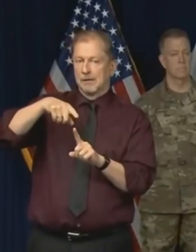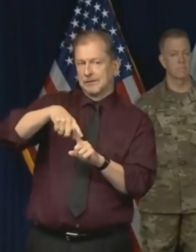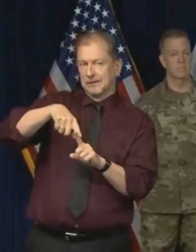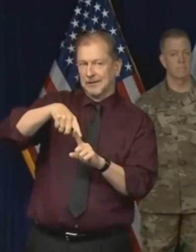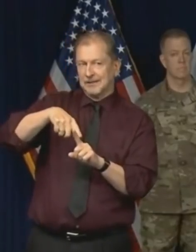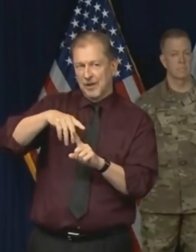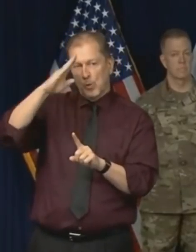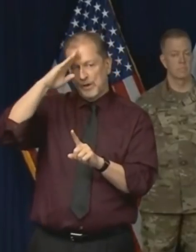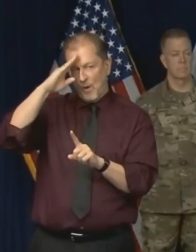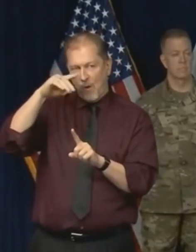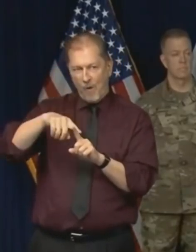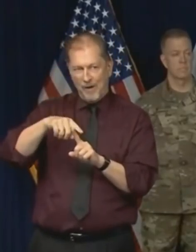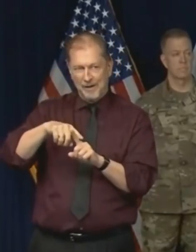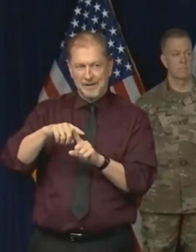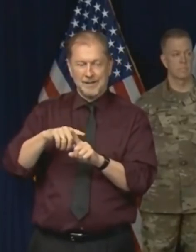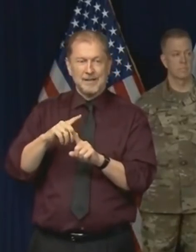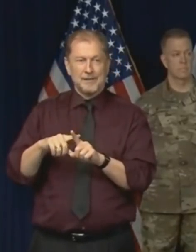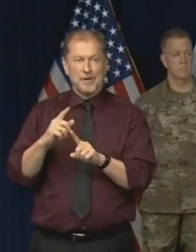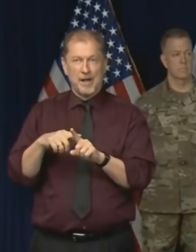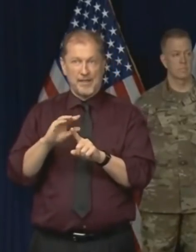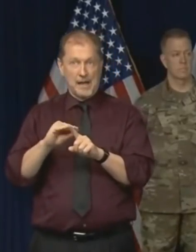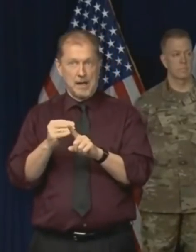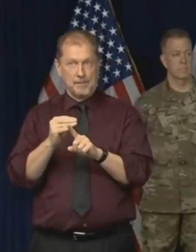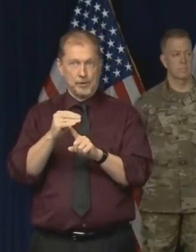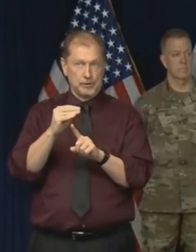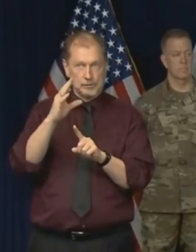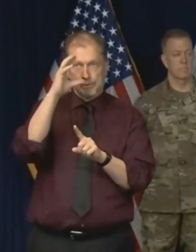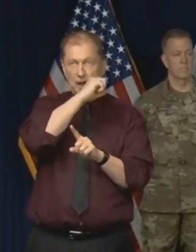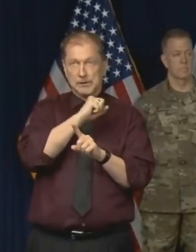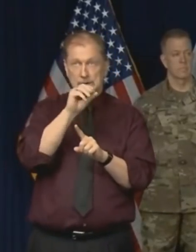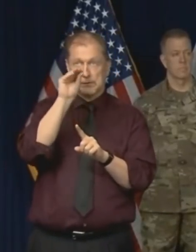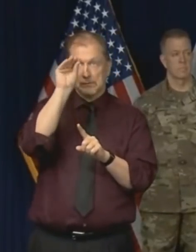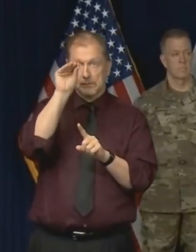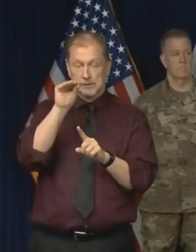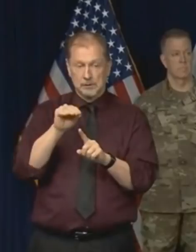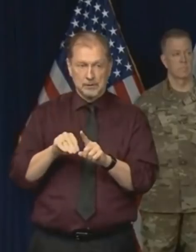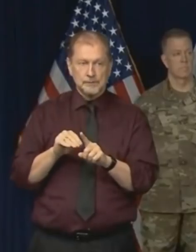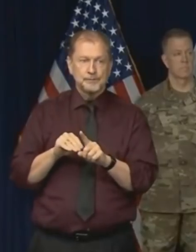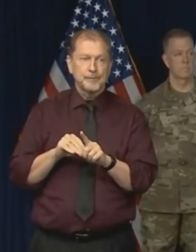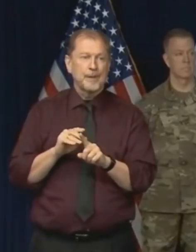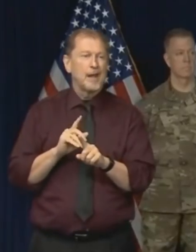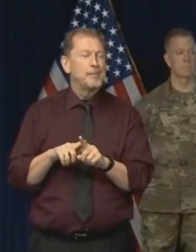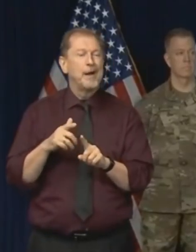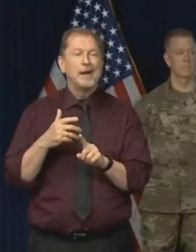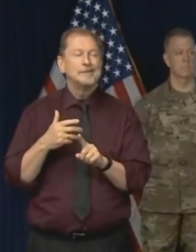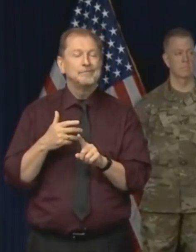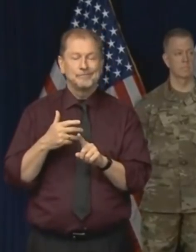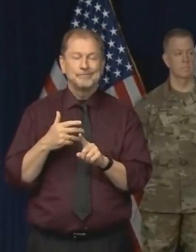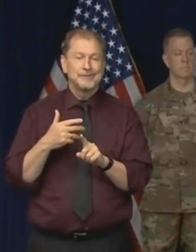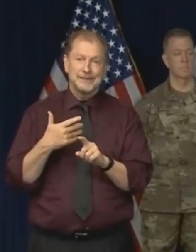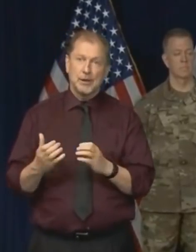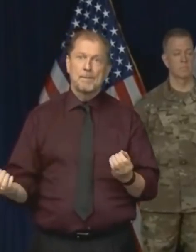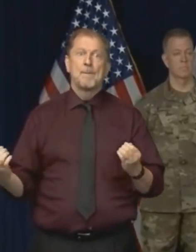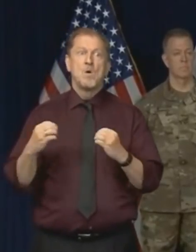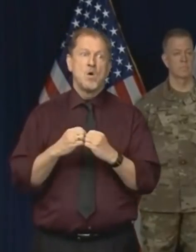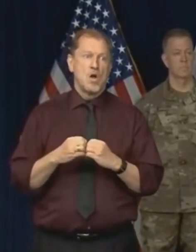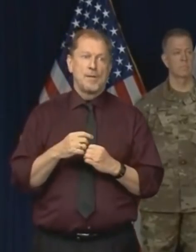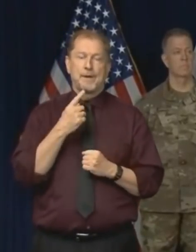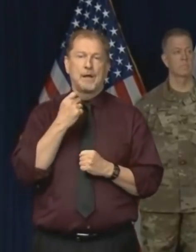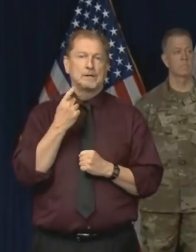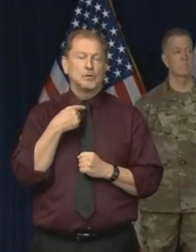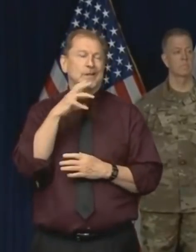so it's just a matter of do we want to increase those numbers? But even that will probably be a gross underestimation if we just